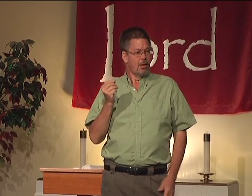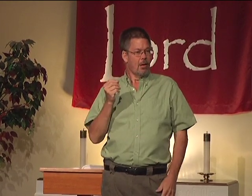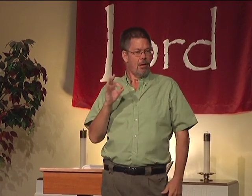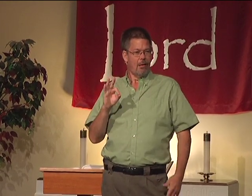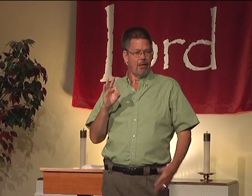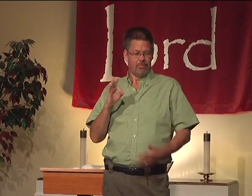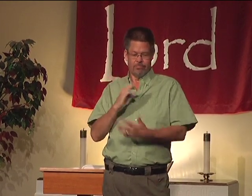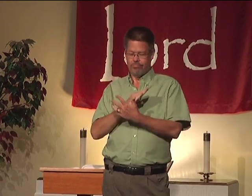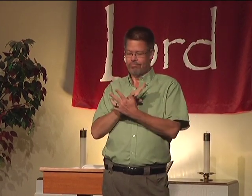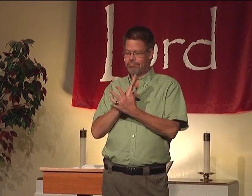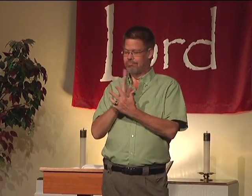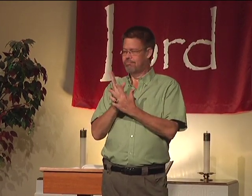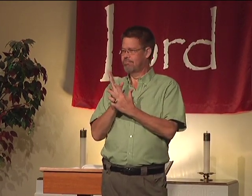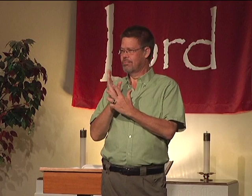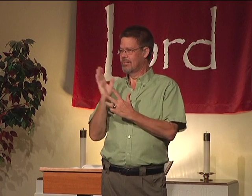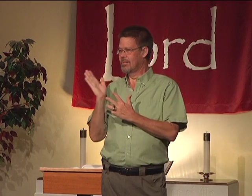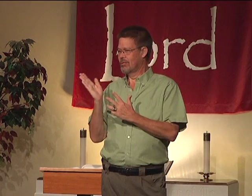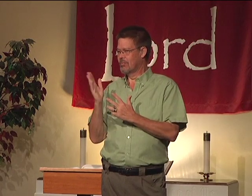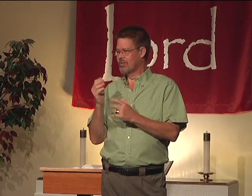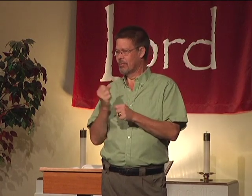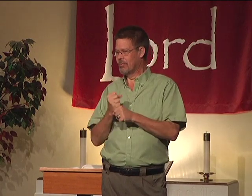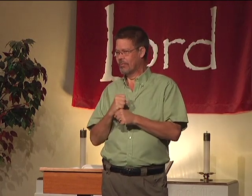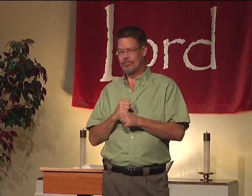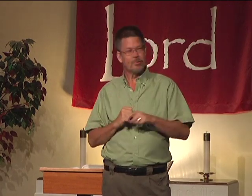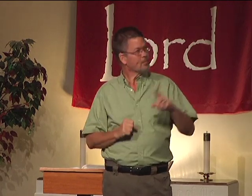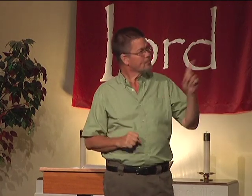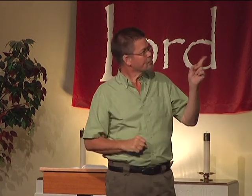it's part three of my three-part series.